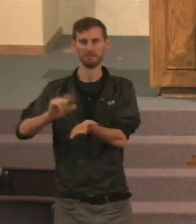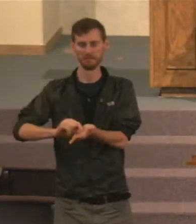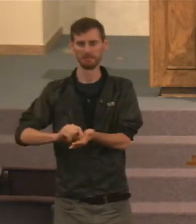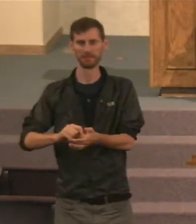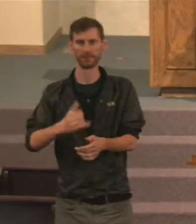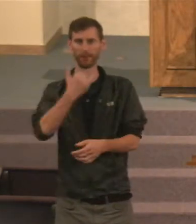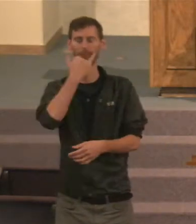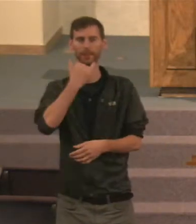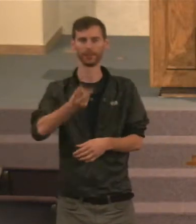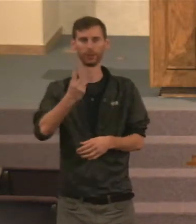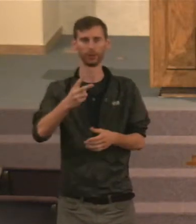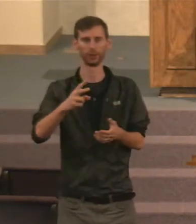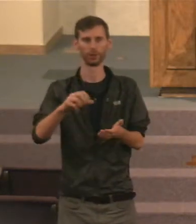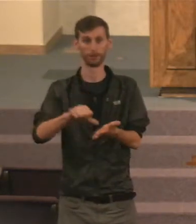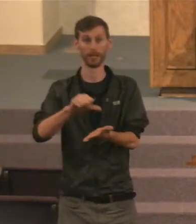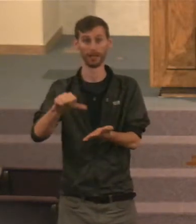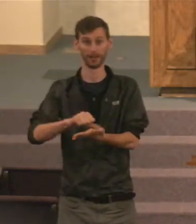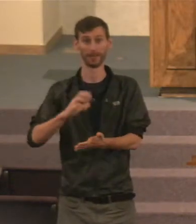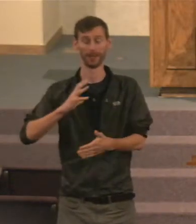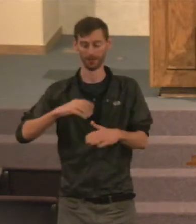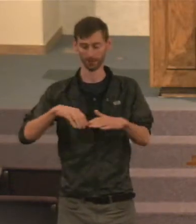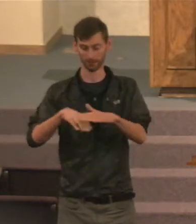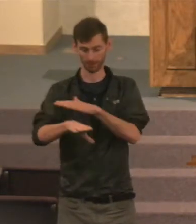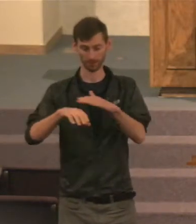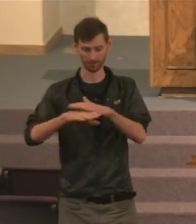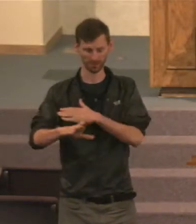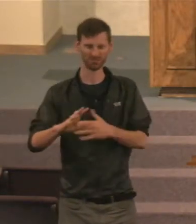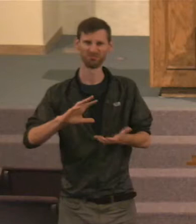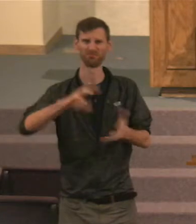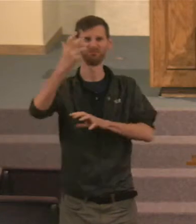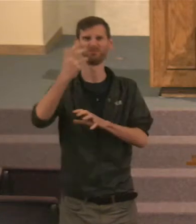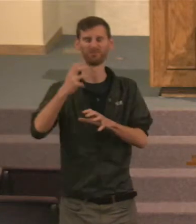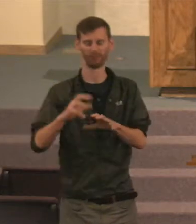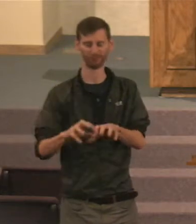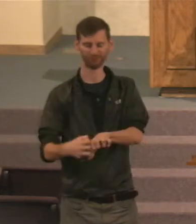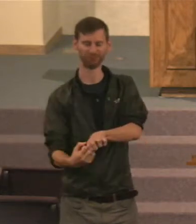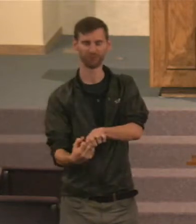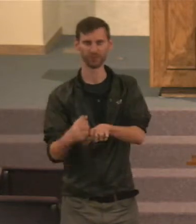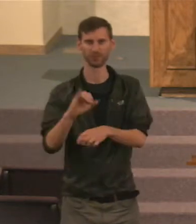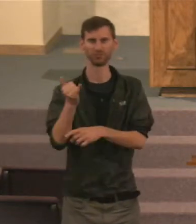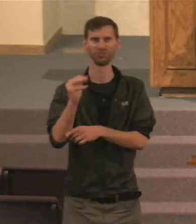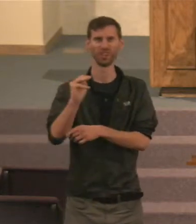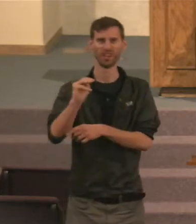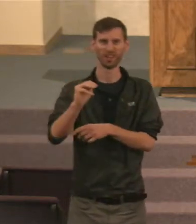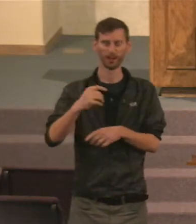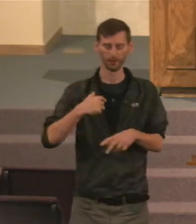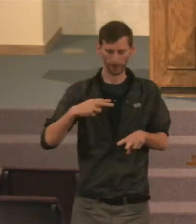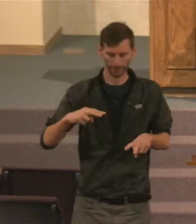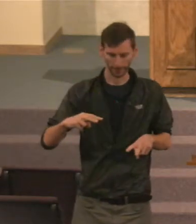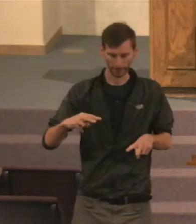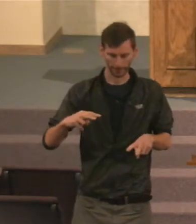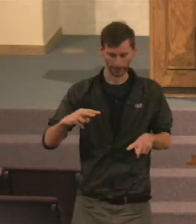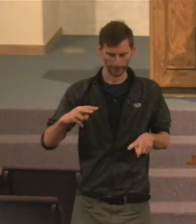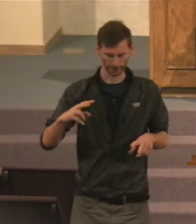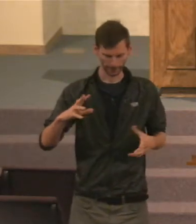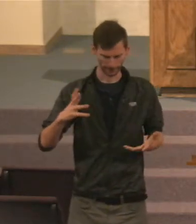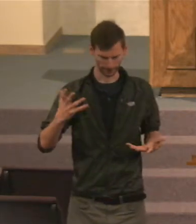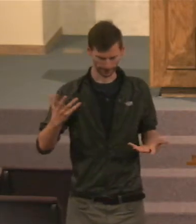printed two pages, and it jammed. And when I went back there, I didn't recognize the printer,